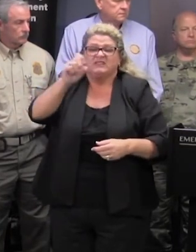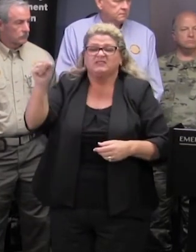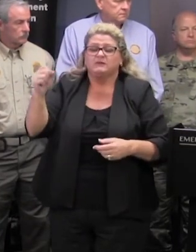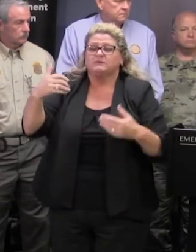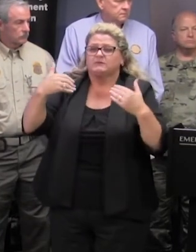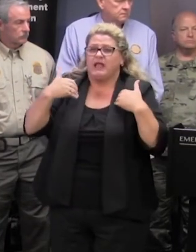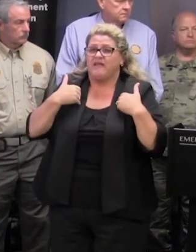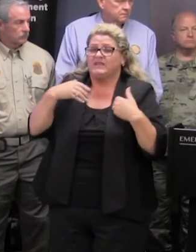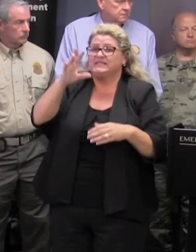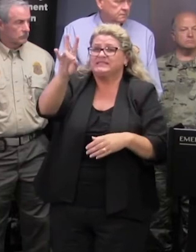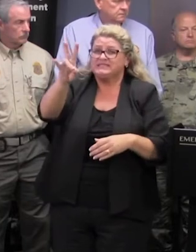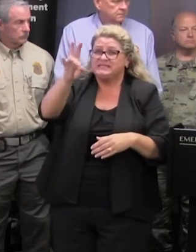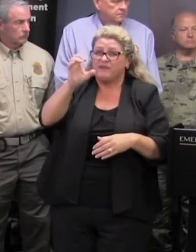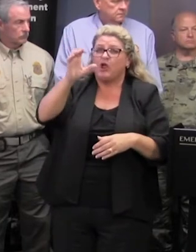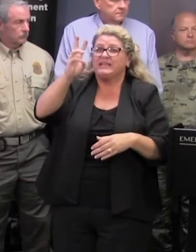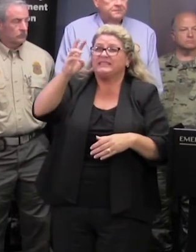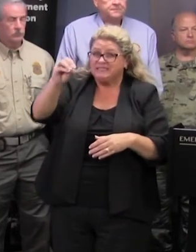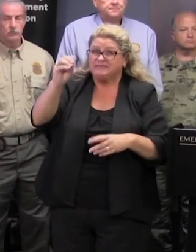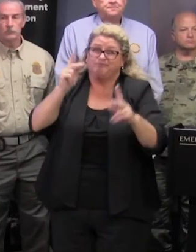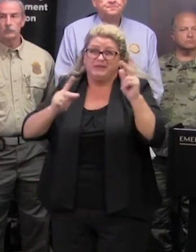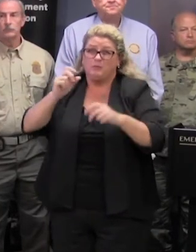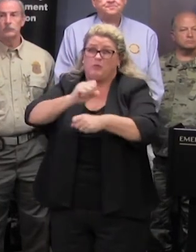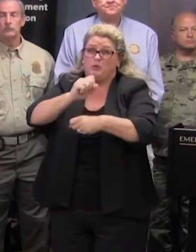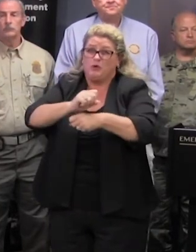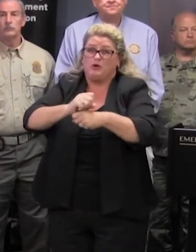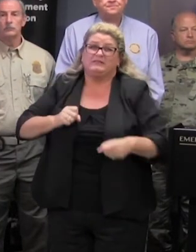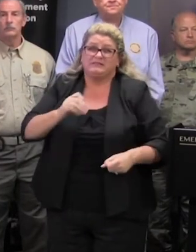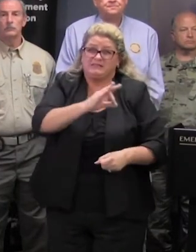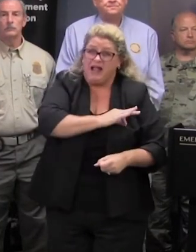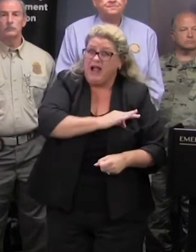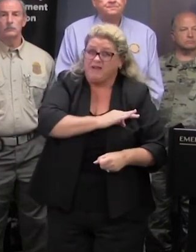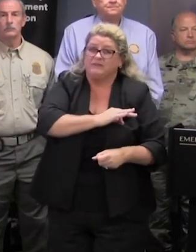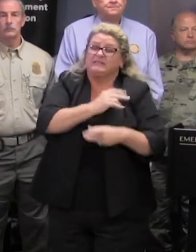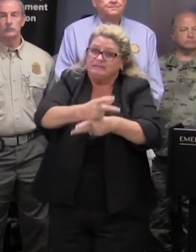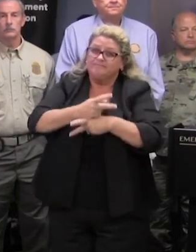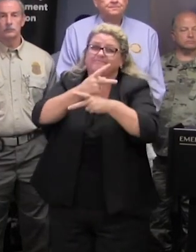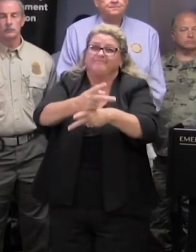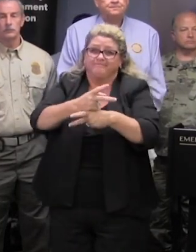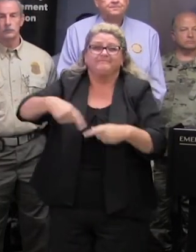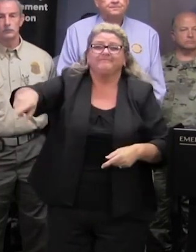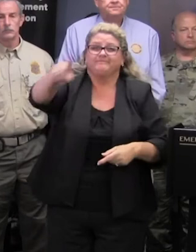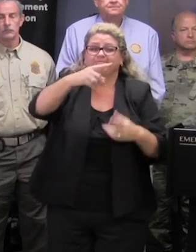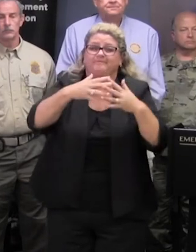760 personnel working on this mass care operation the rare american red cross has had